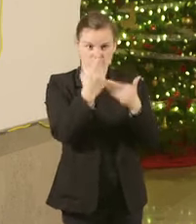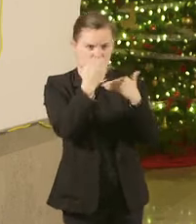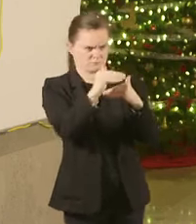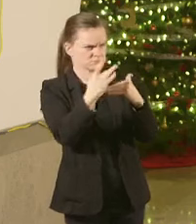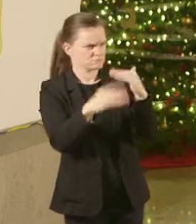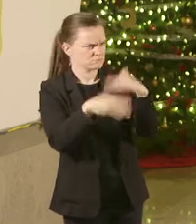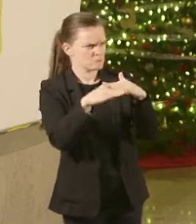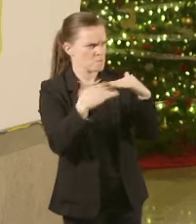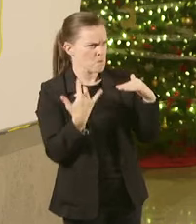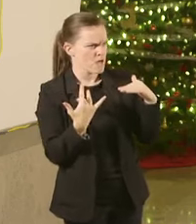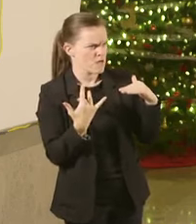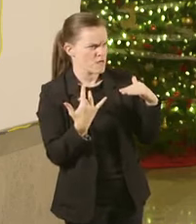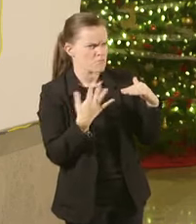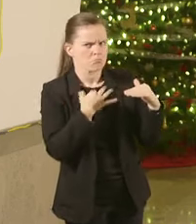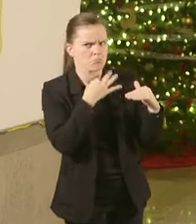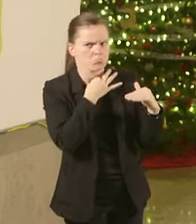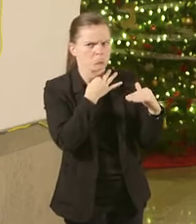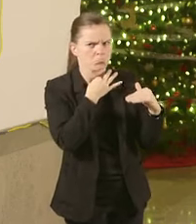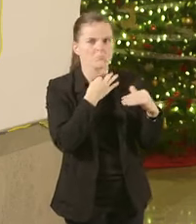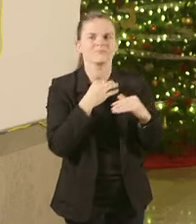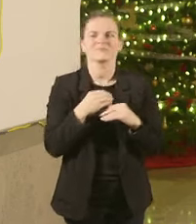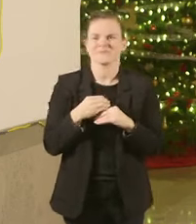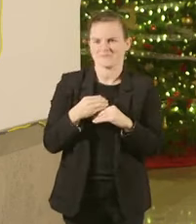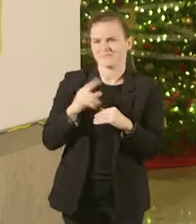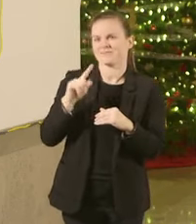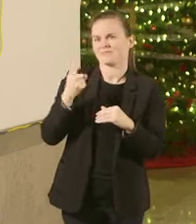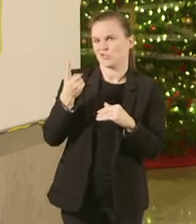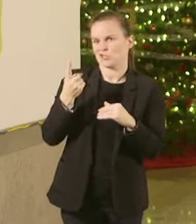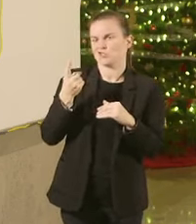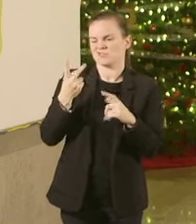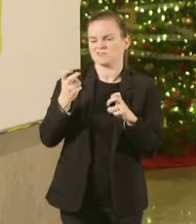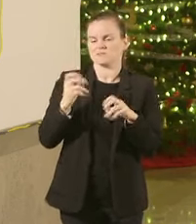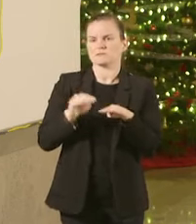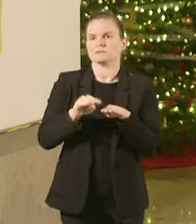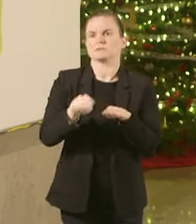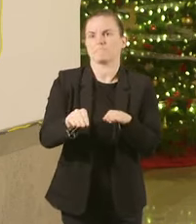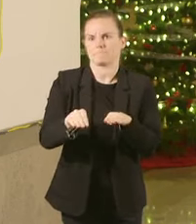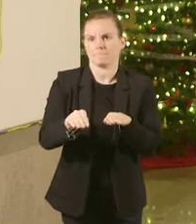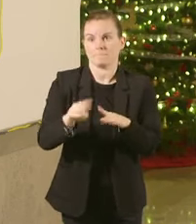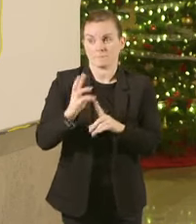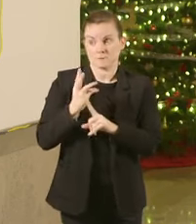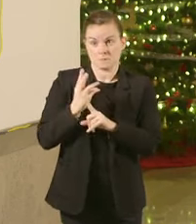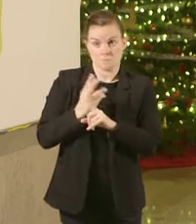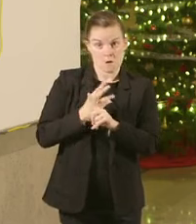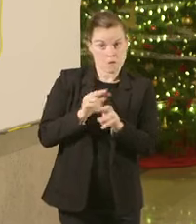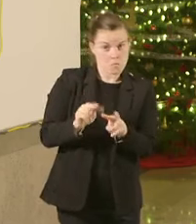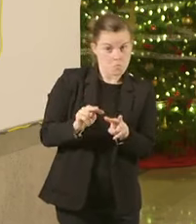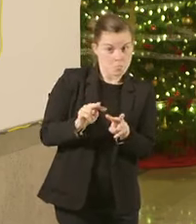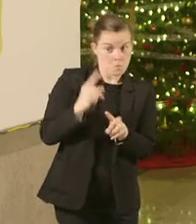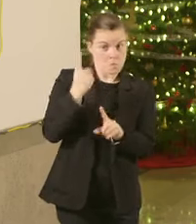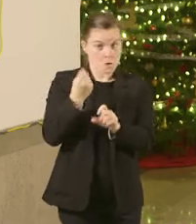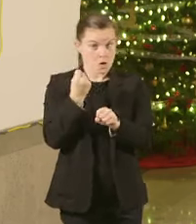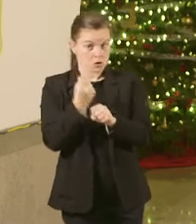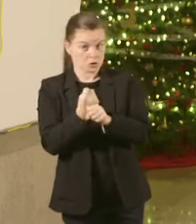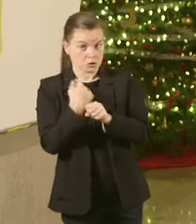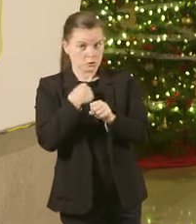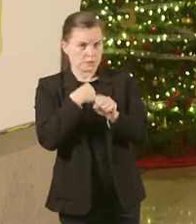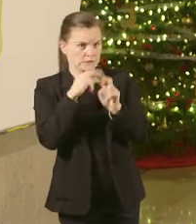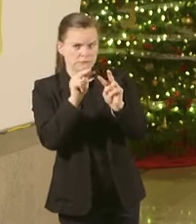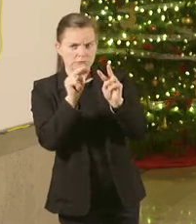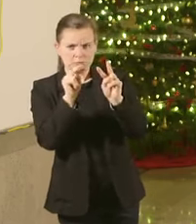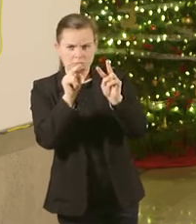Well, I think it's just the first stage of it. I don't know that it won't be six months I don't know. It'll be a year I don't think any of us knows where we're going to be